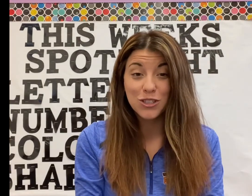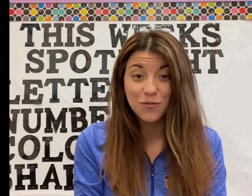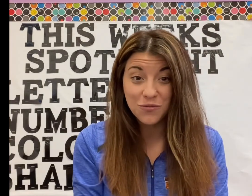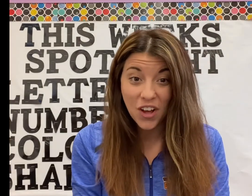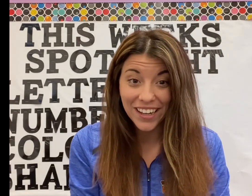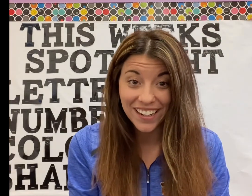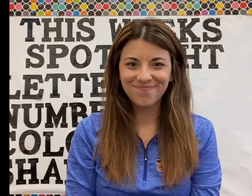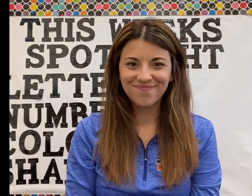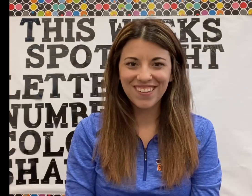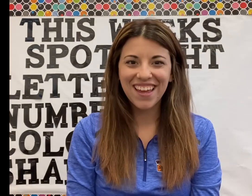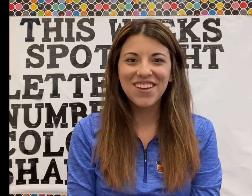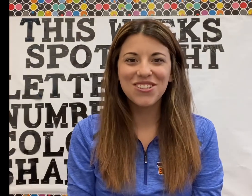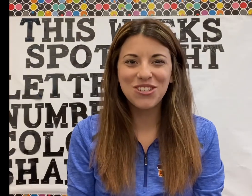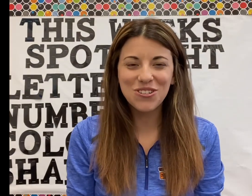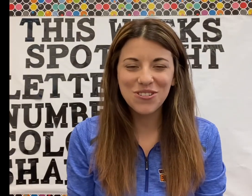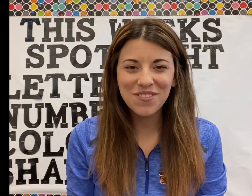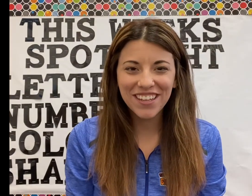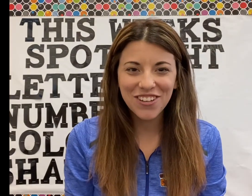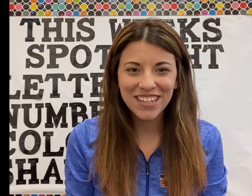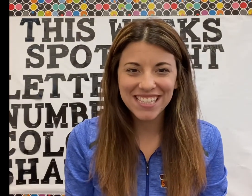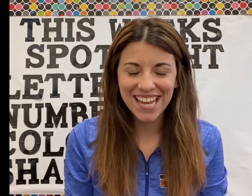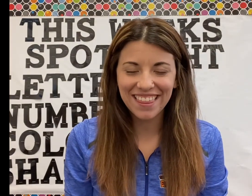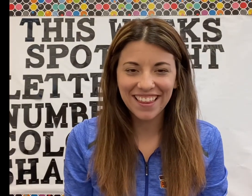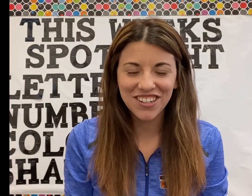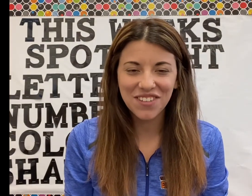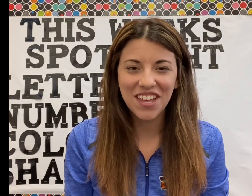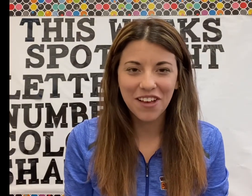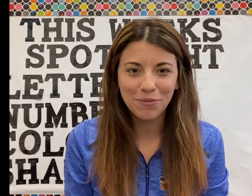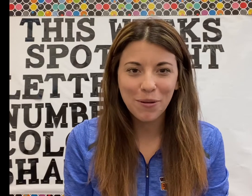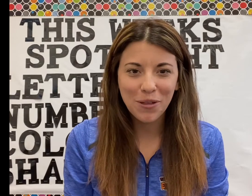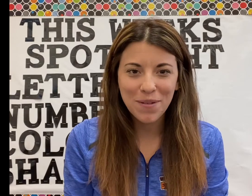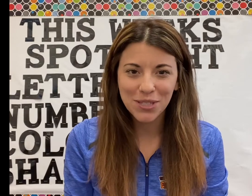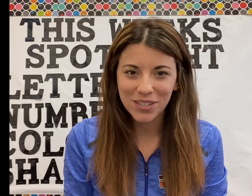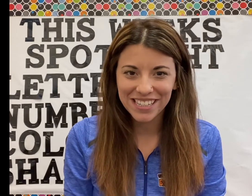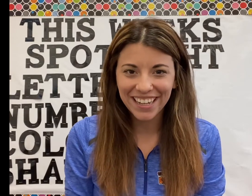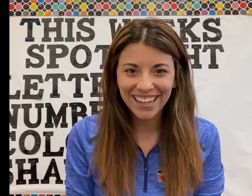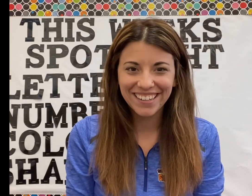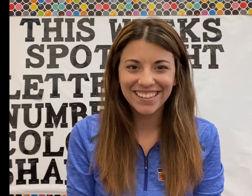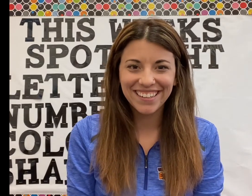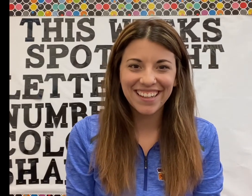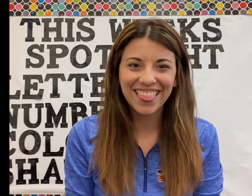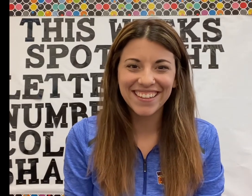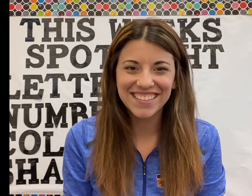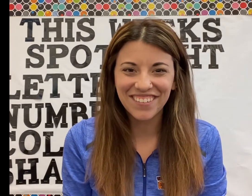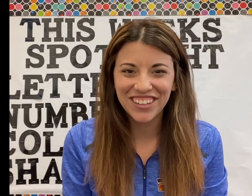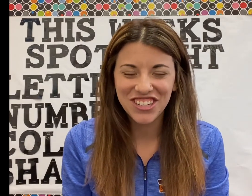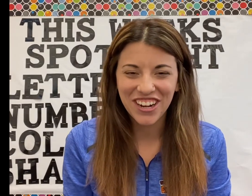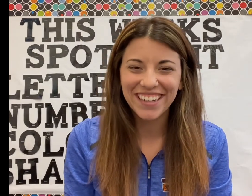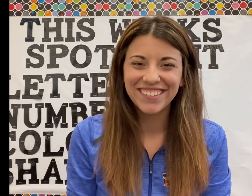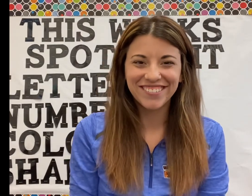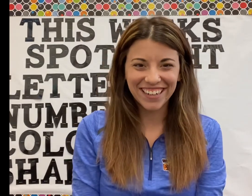fun! Do you think you can sign the letters of the alphabet with me as we sing it? Let's give it a try. Ready?